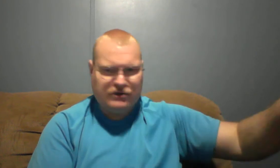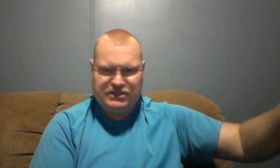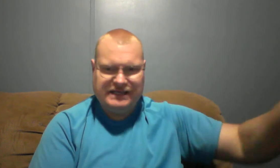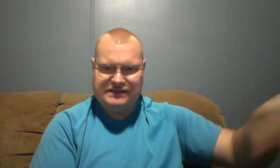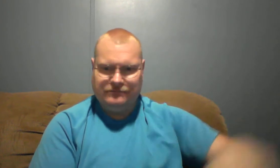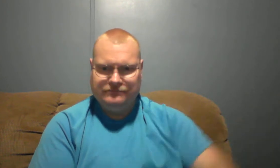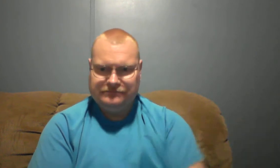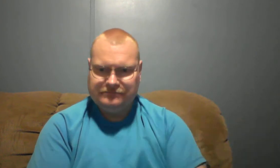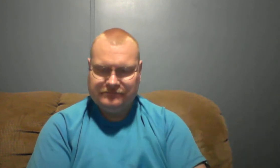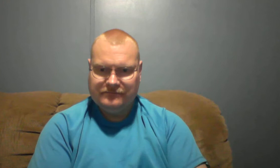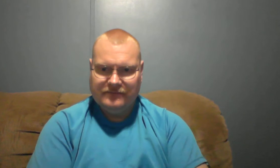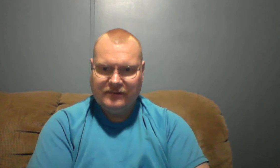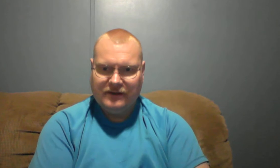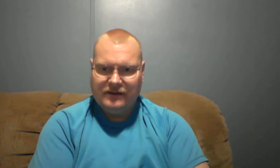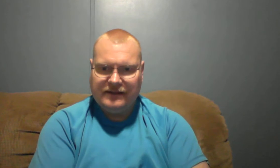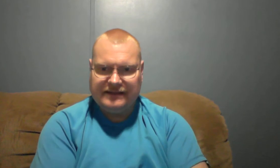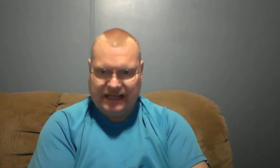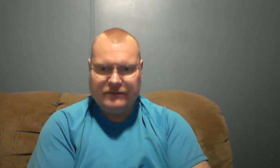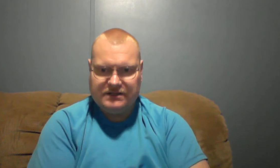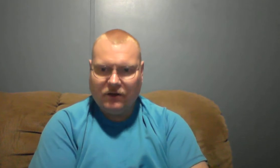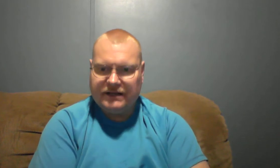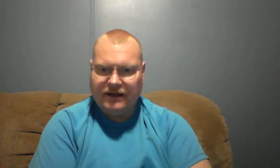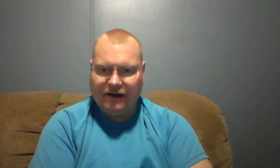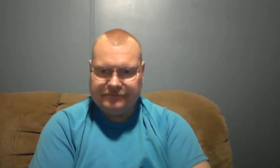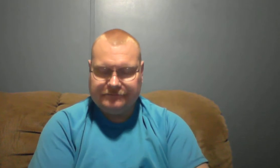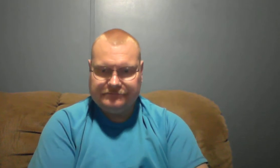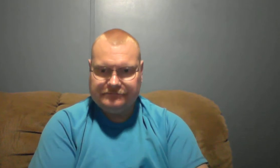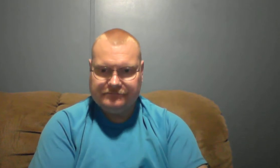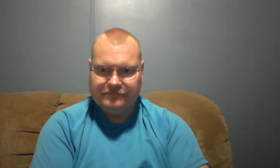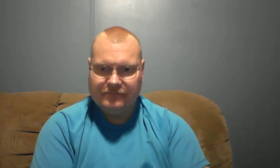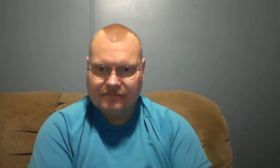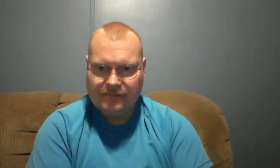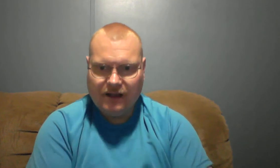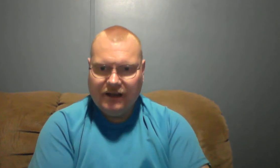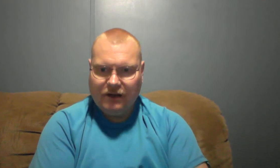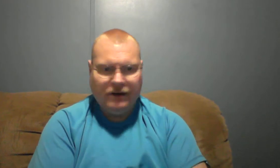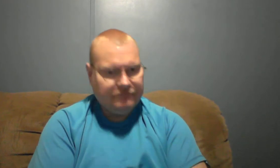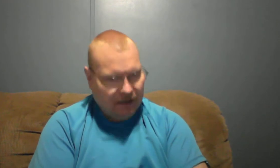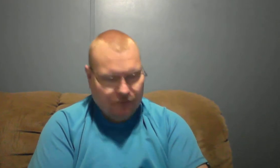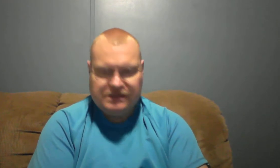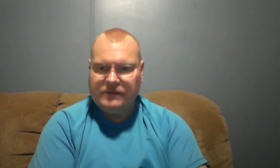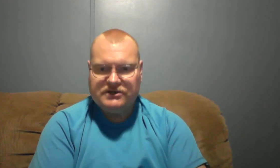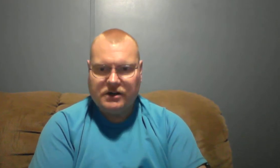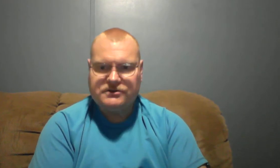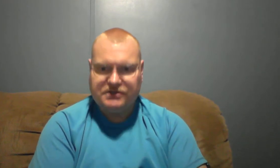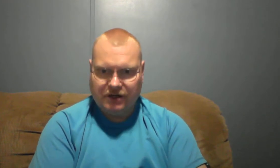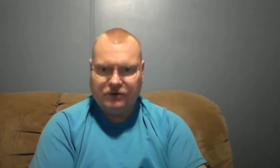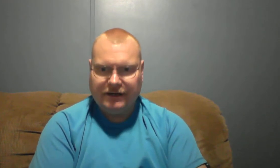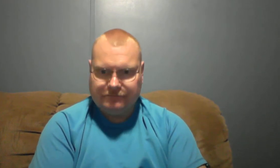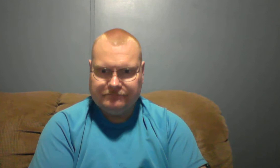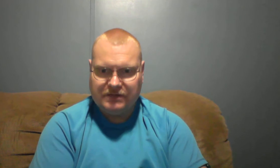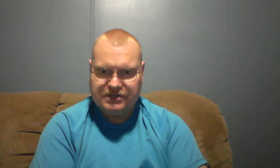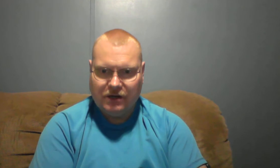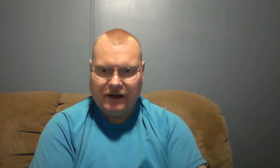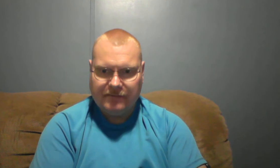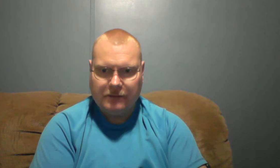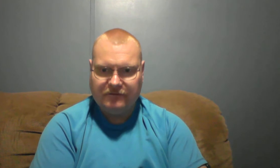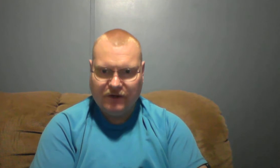system that the enemy's already got. You know what? I hope some of these churches turn around. But you know what? I'm afraid